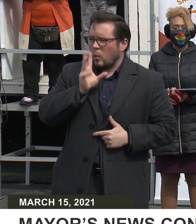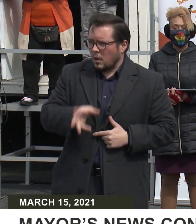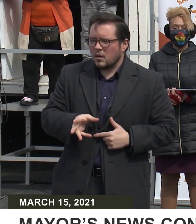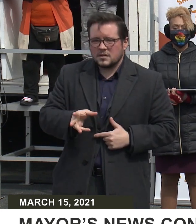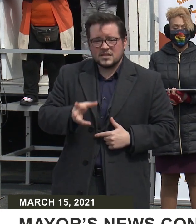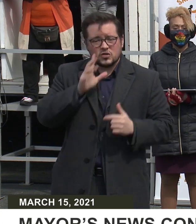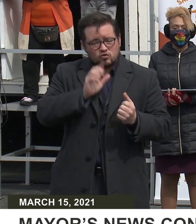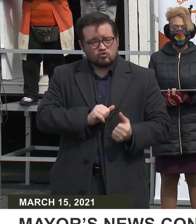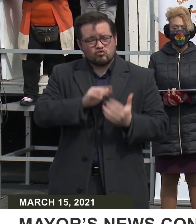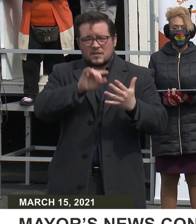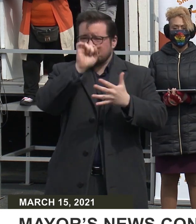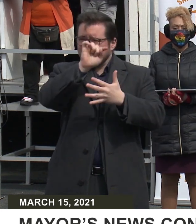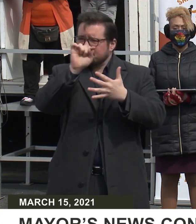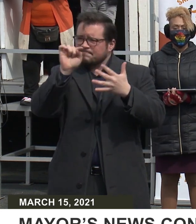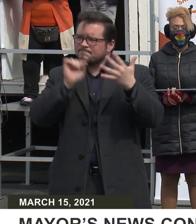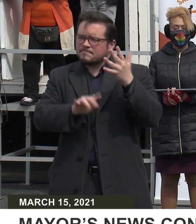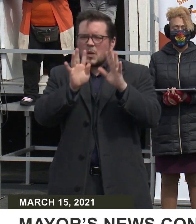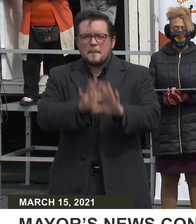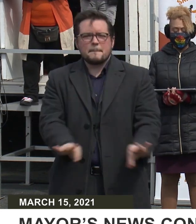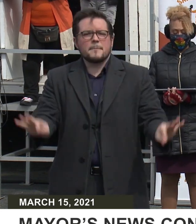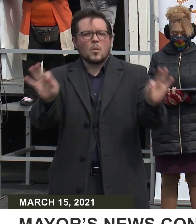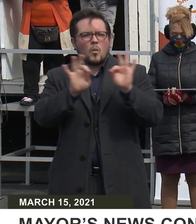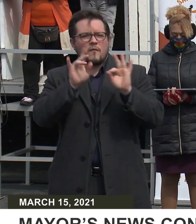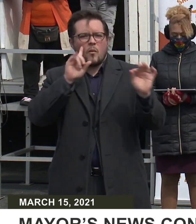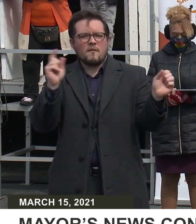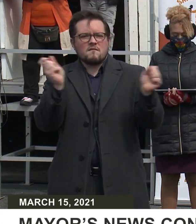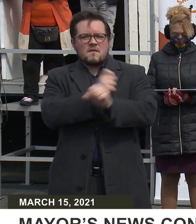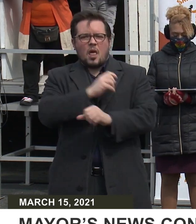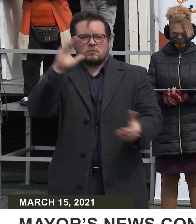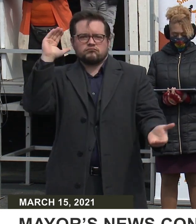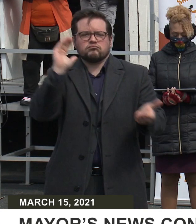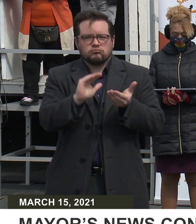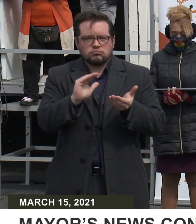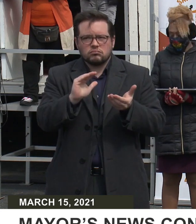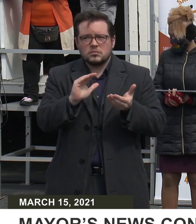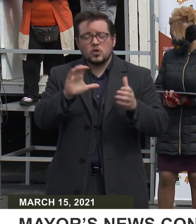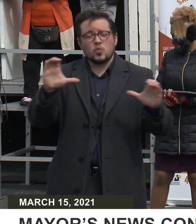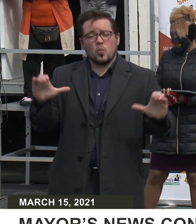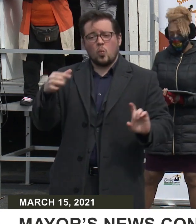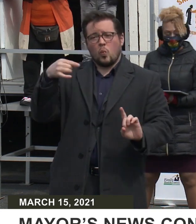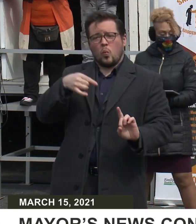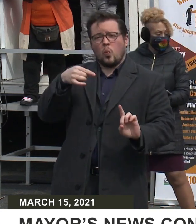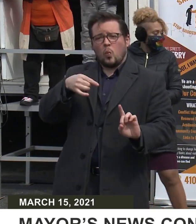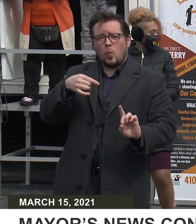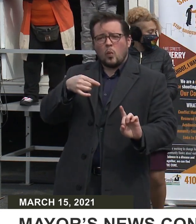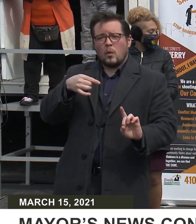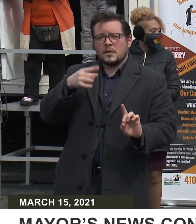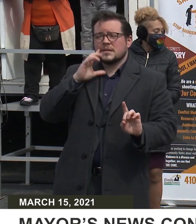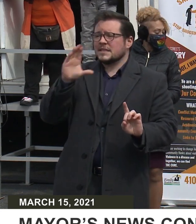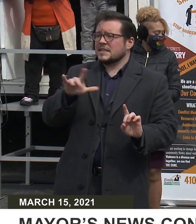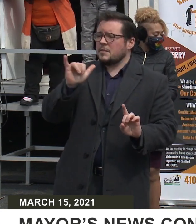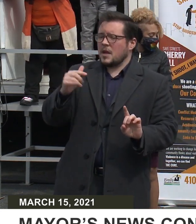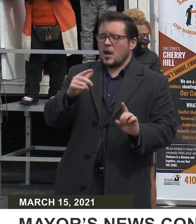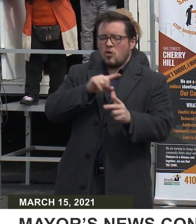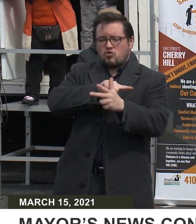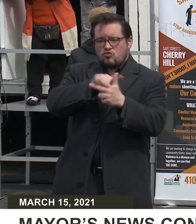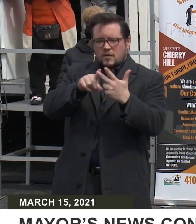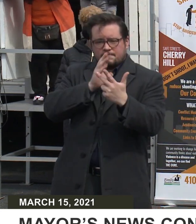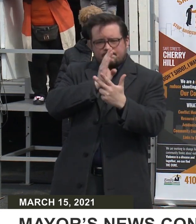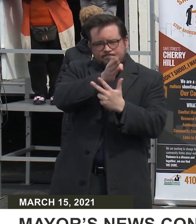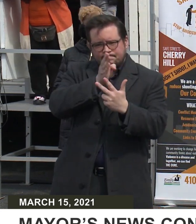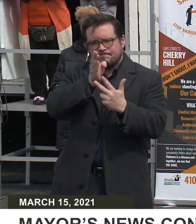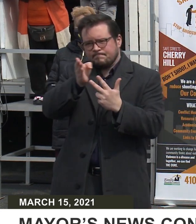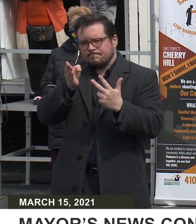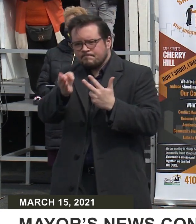is crucial to violence prevention. To combat this, the city is taking a three-pronged public health approach to violence